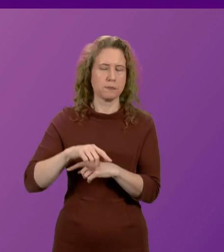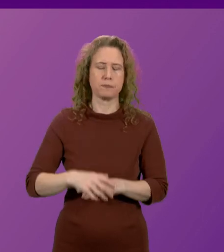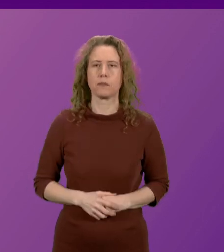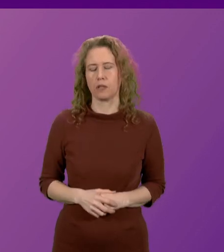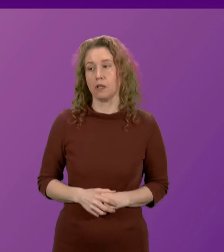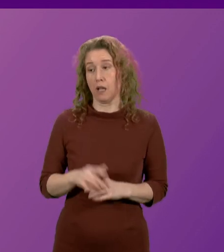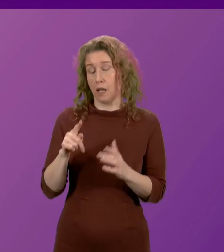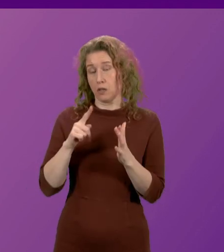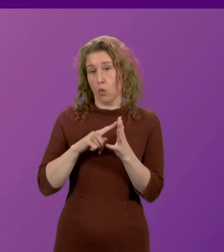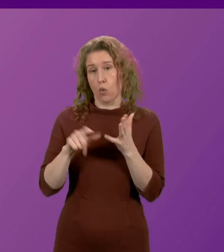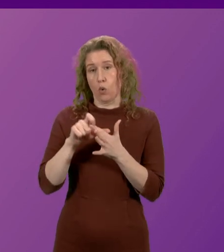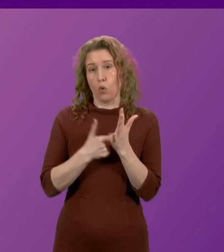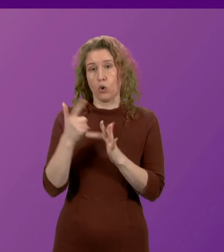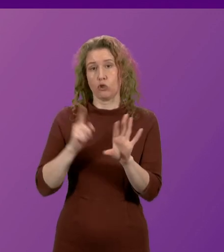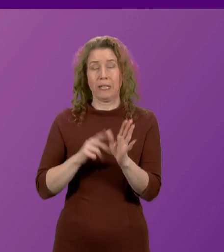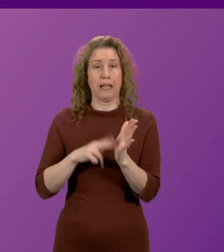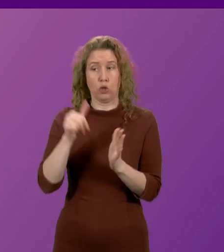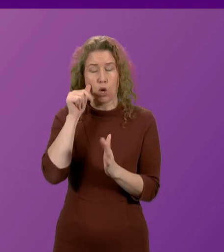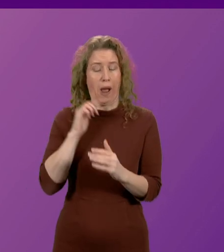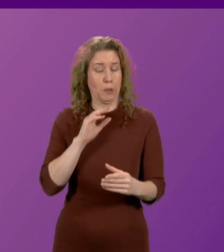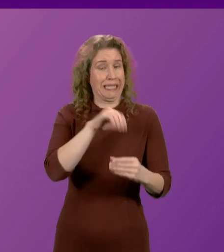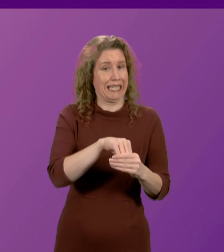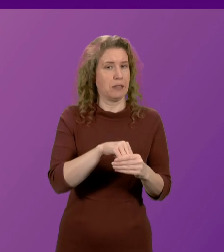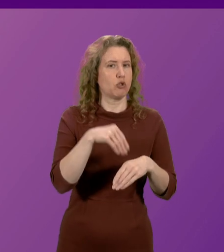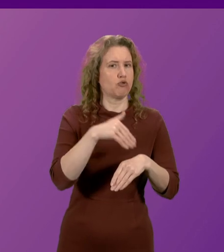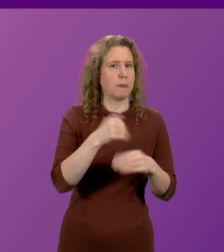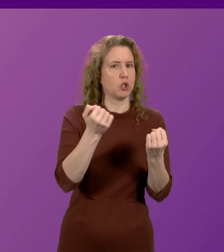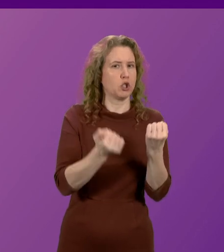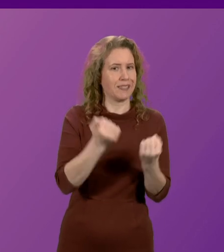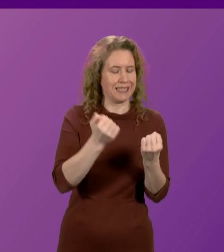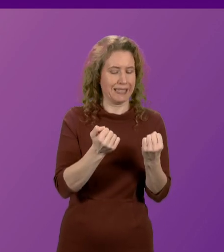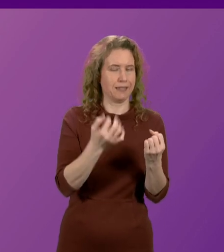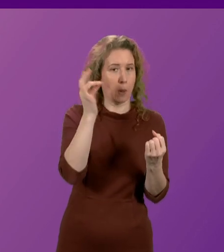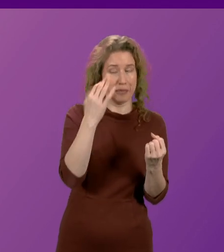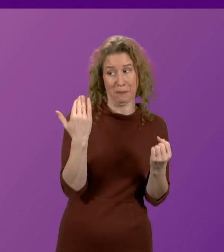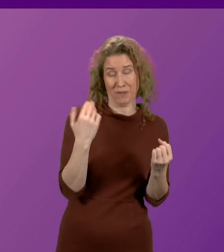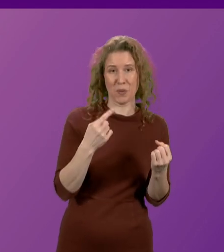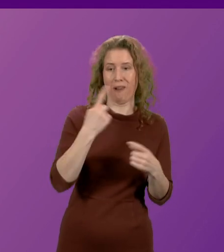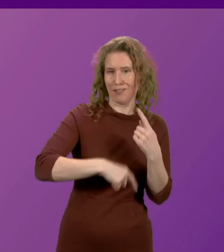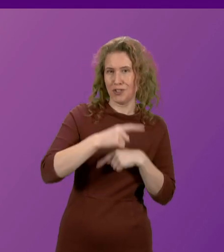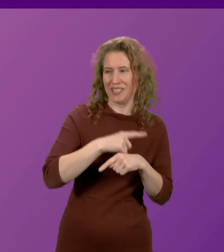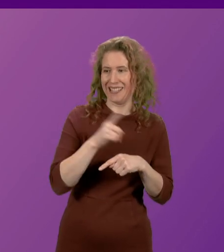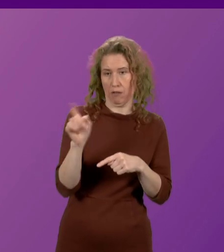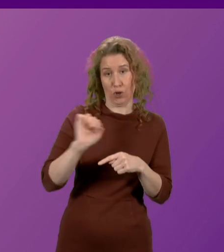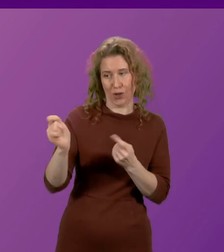As Audrey Nicoll will recall, I served on the Criminal Justice Committee under her convenership last year, and I heard much of the